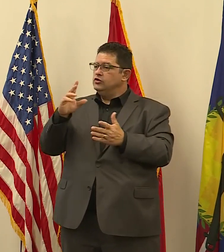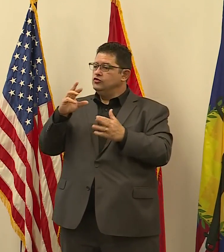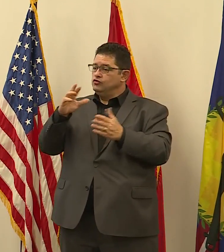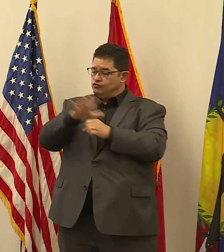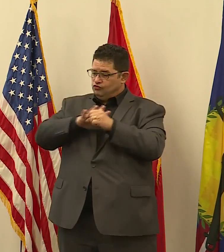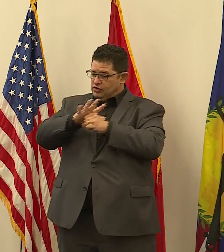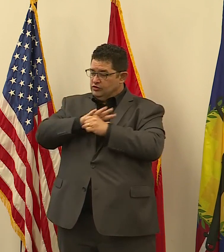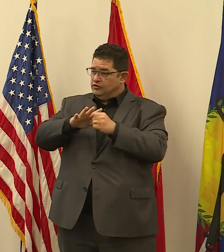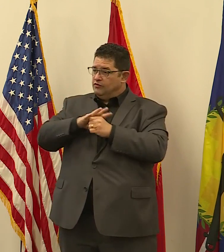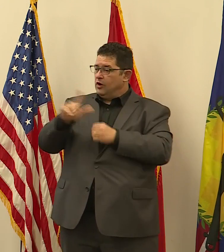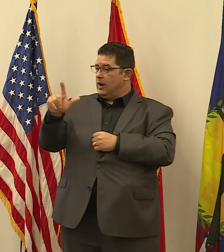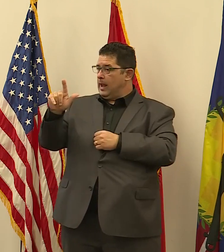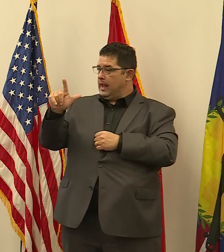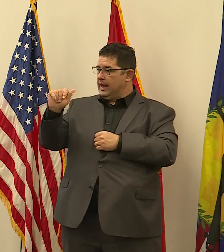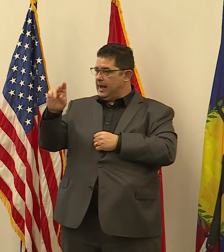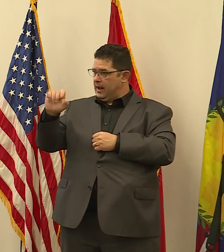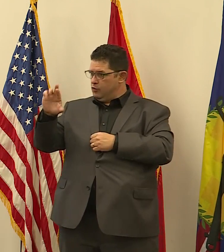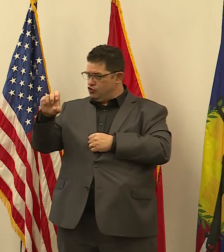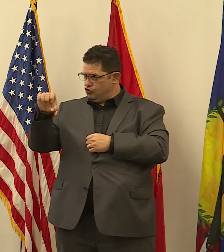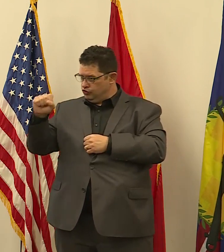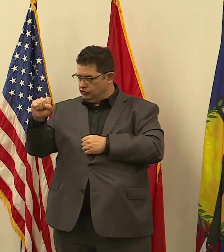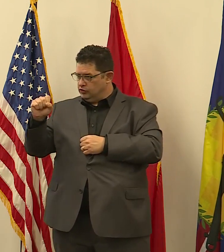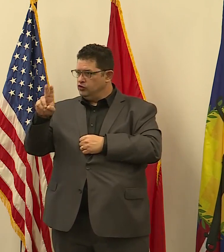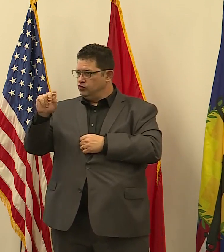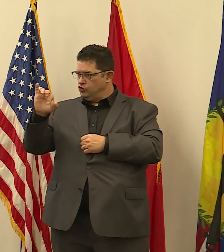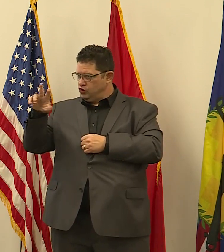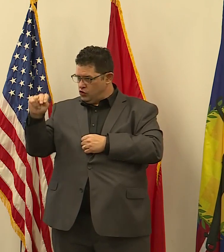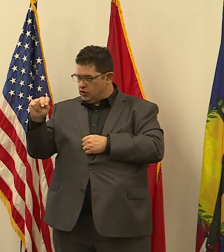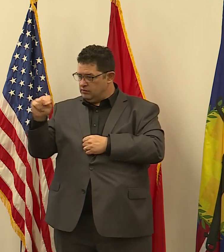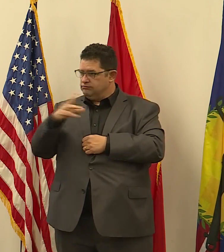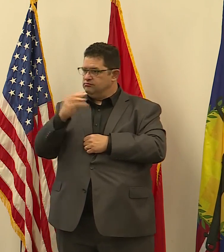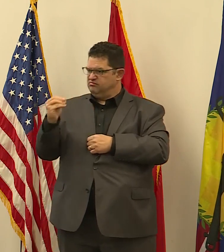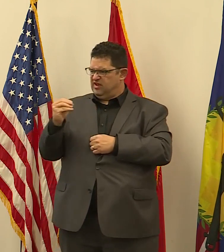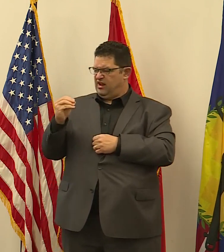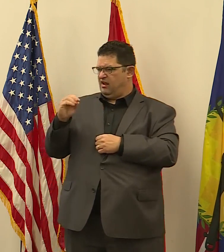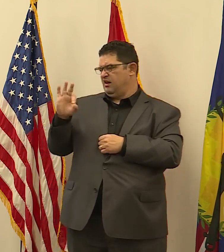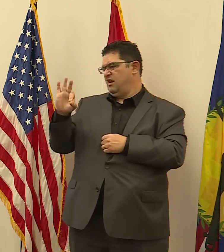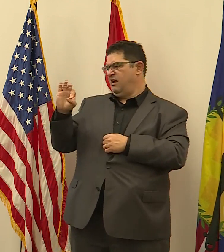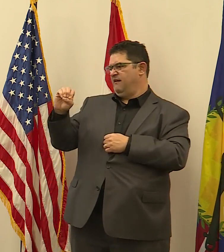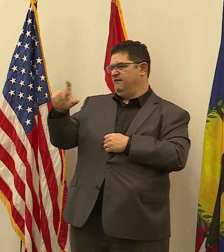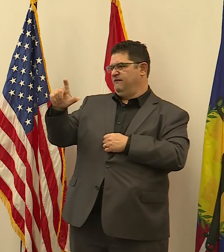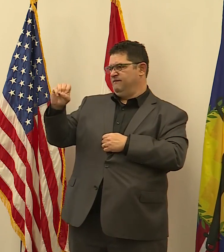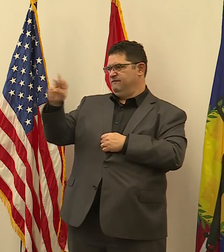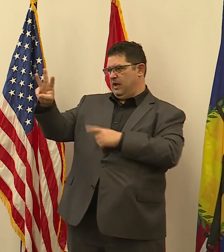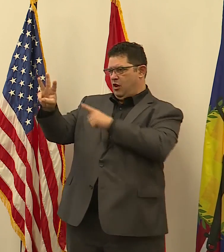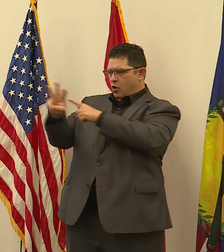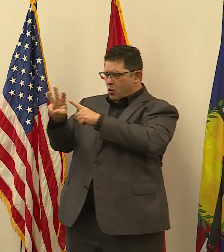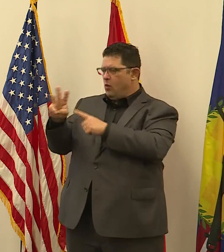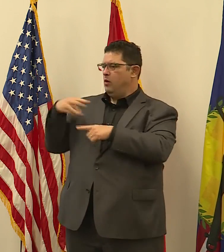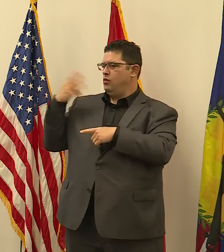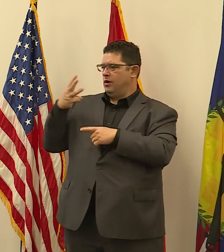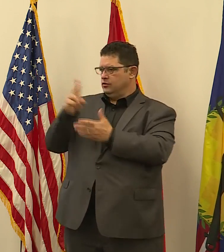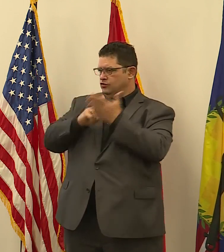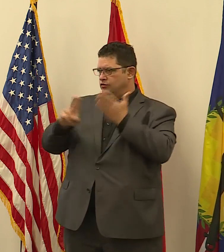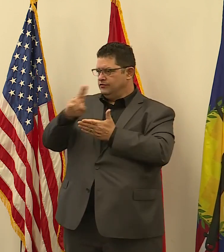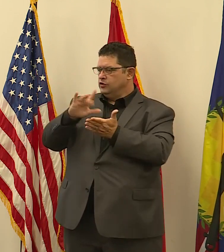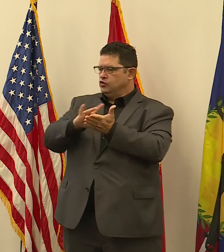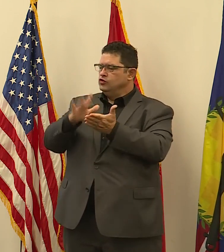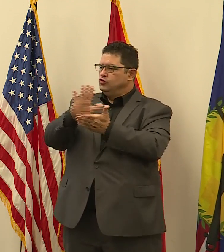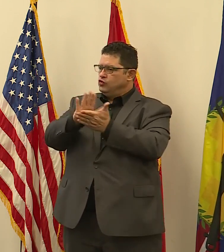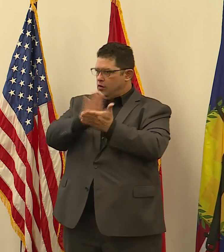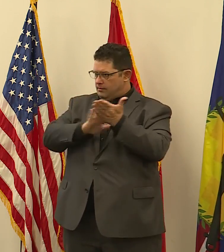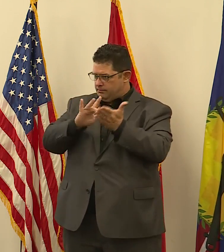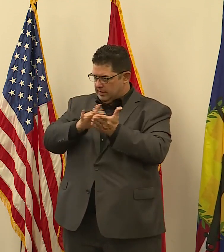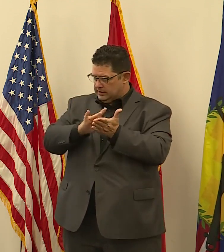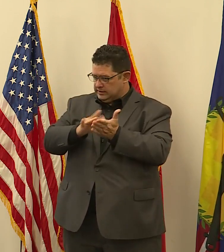Union, and he's also a fellow at Washington University School of Medicine. And Diego Avente is a president